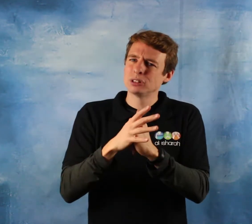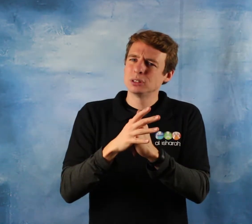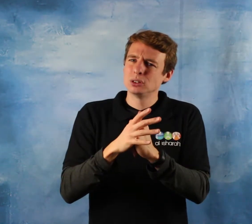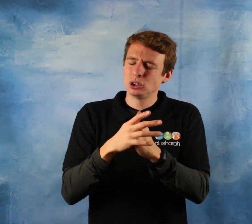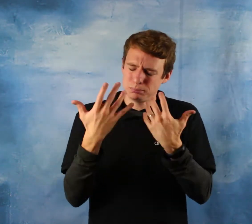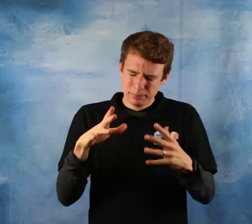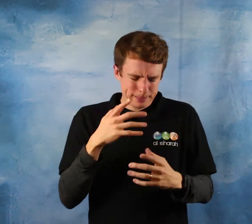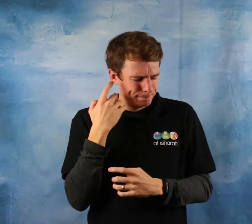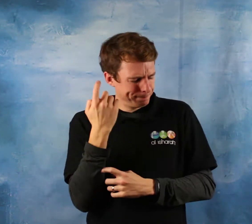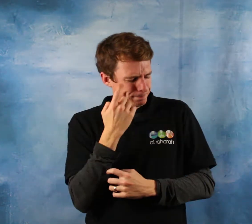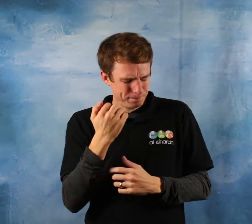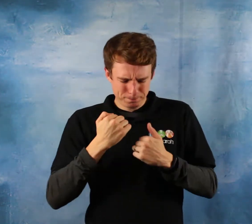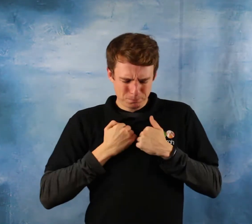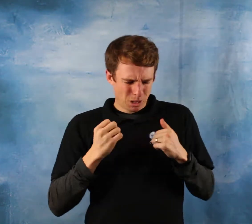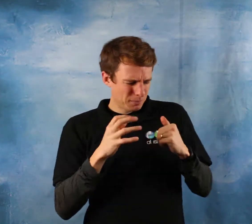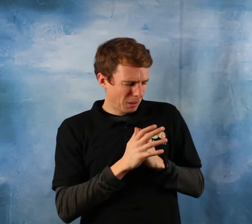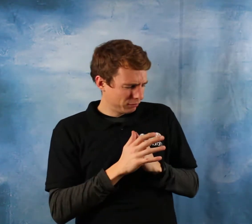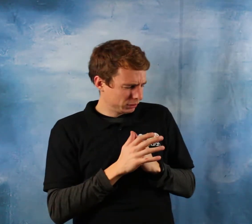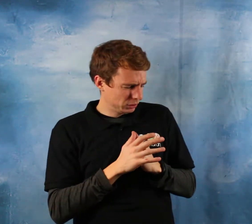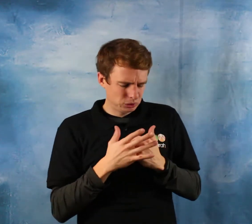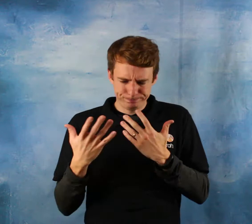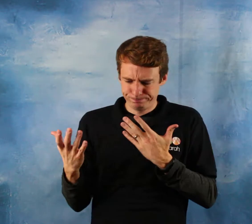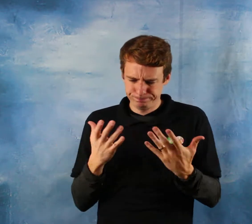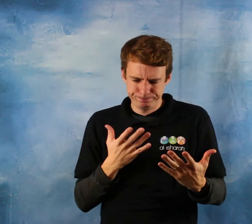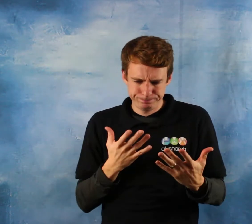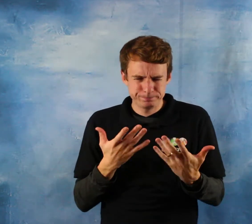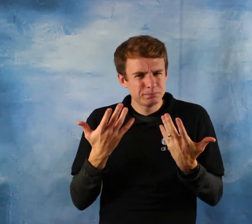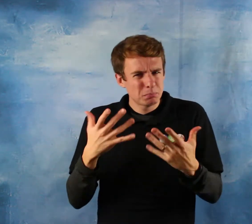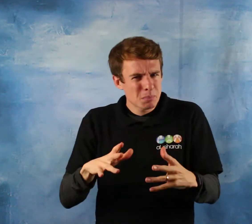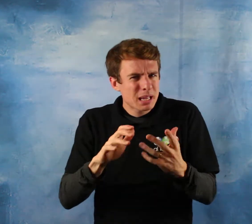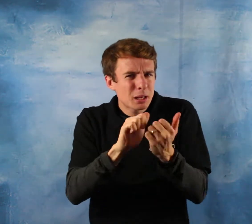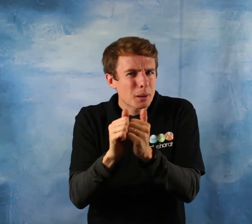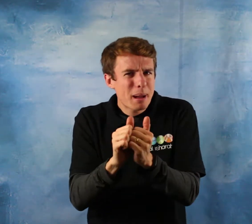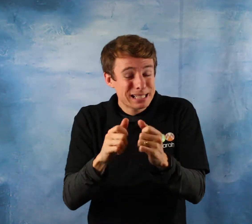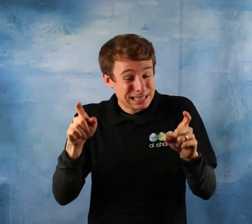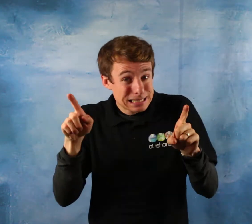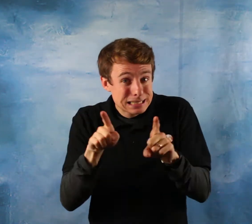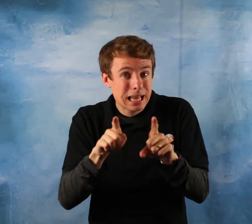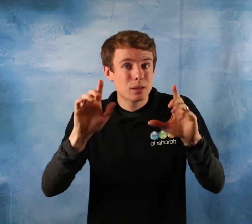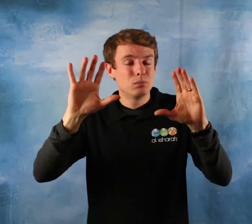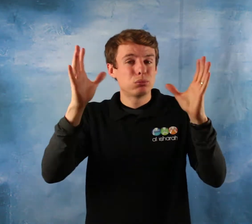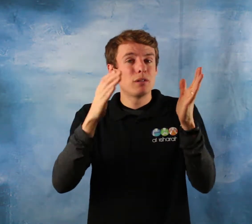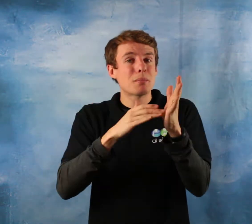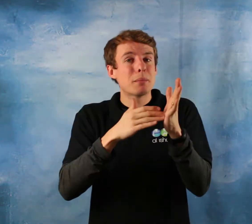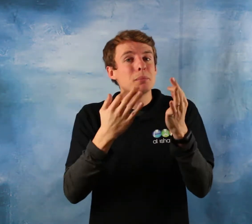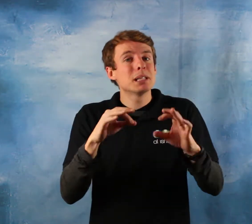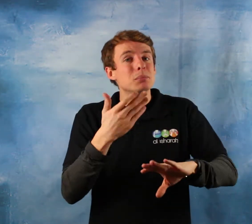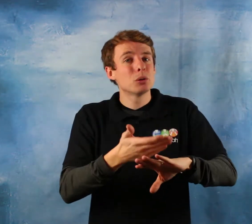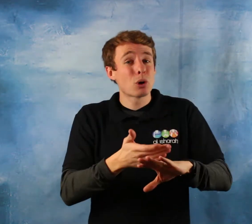the messenger sallallahu alayhi wasallam was the best companion to his wives and he was the best mate and the best man towards his